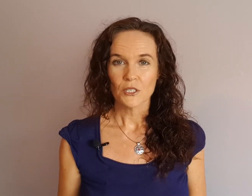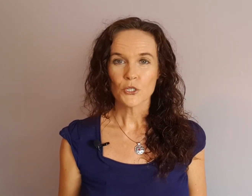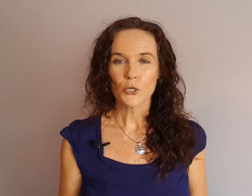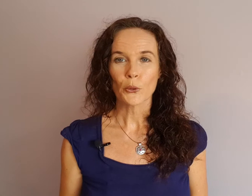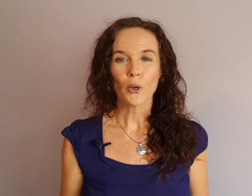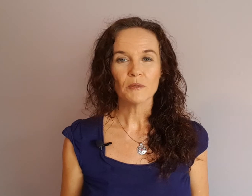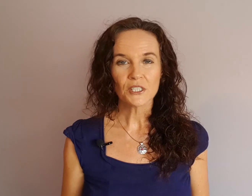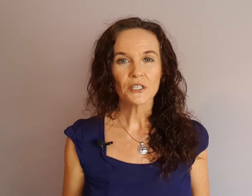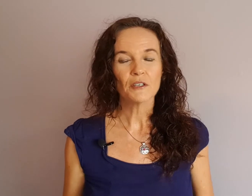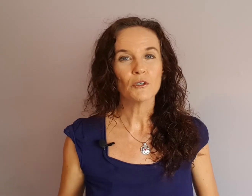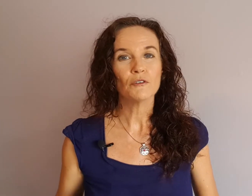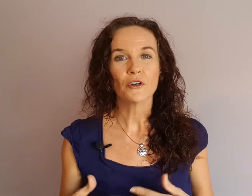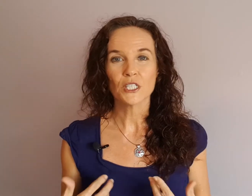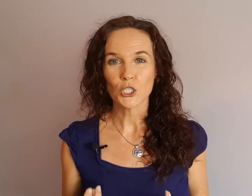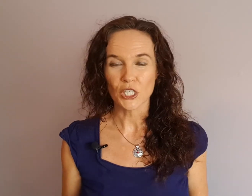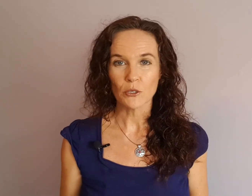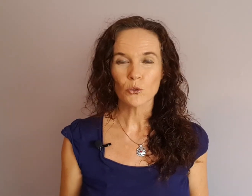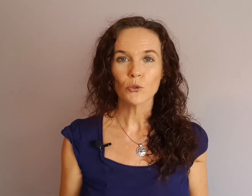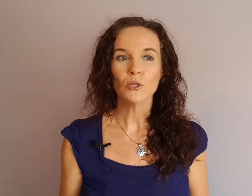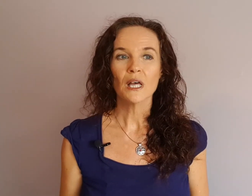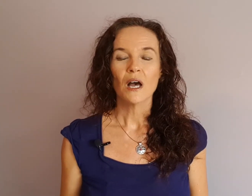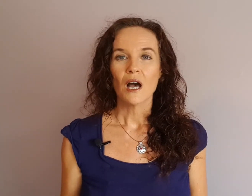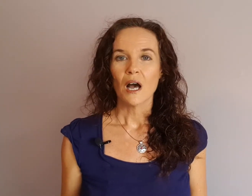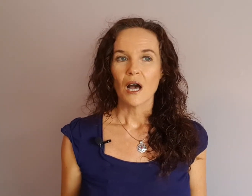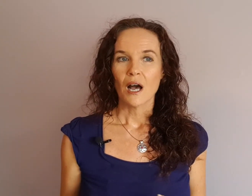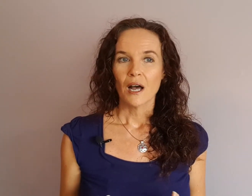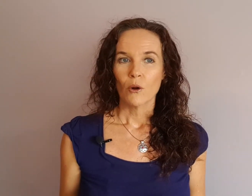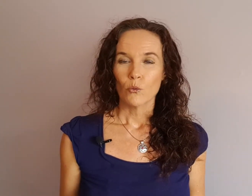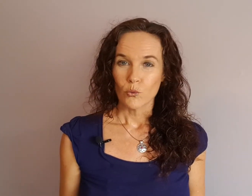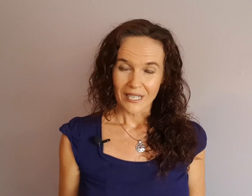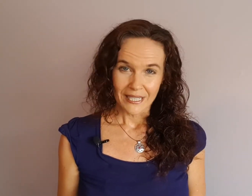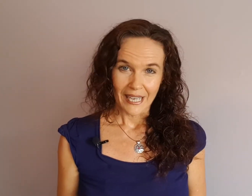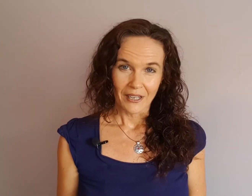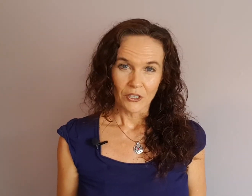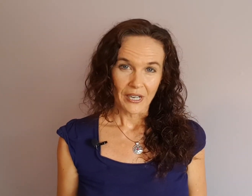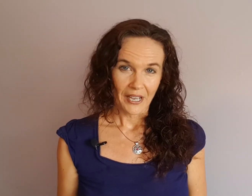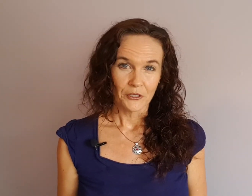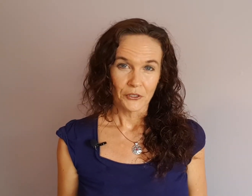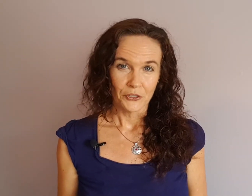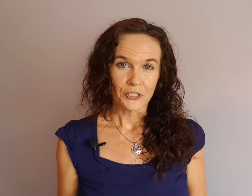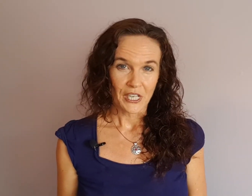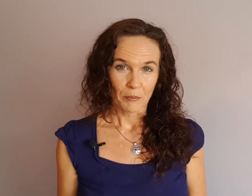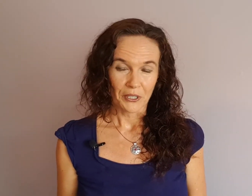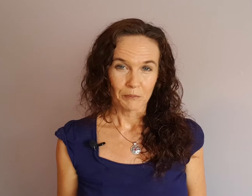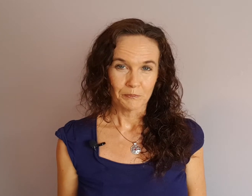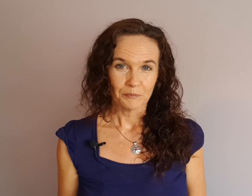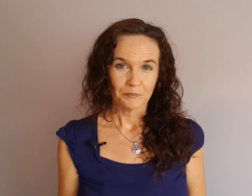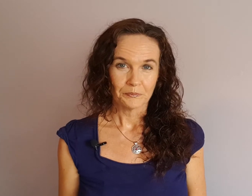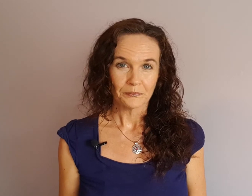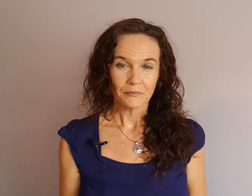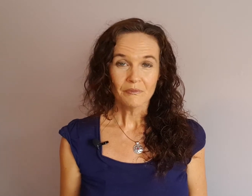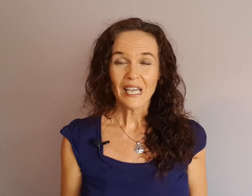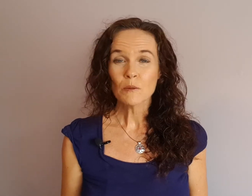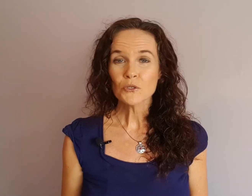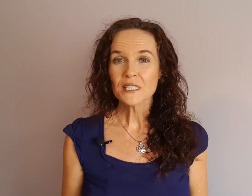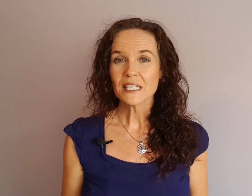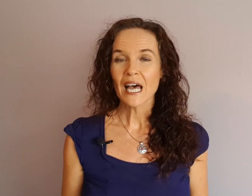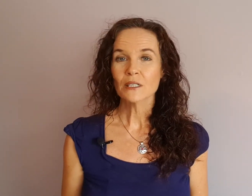So I'm just going to give you a very general rundown on how you can use tapping. And we'll start